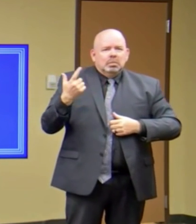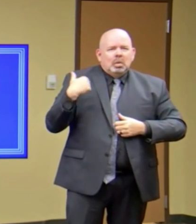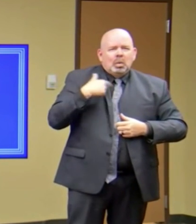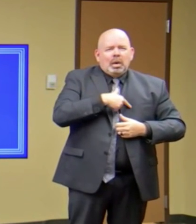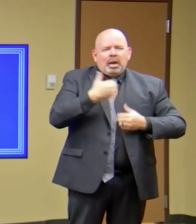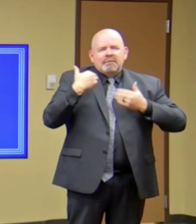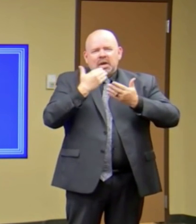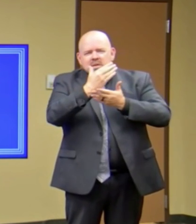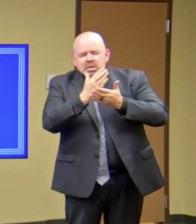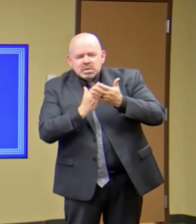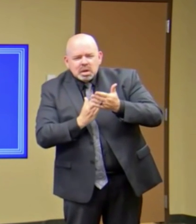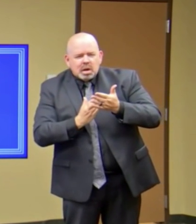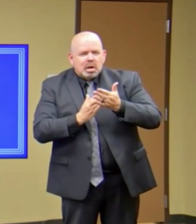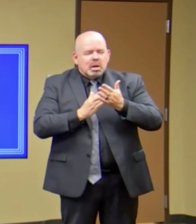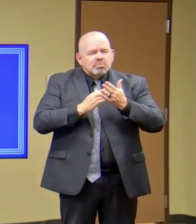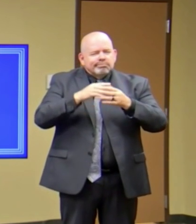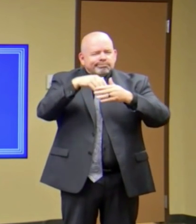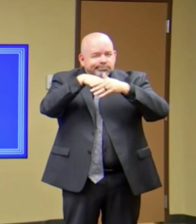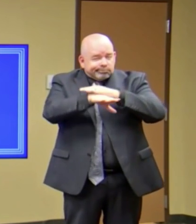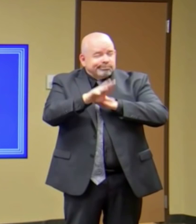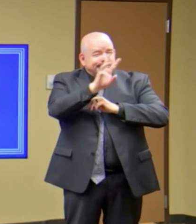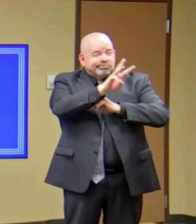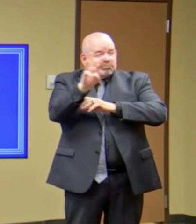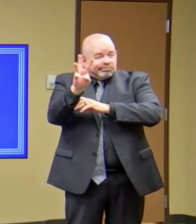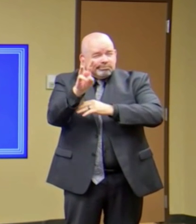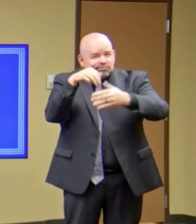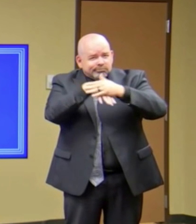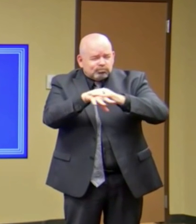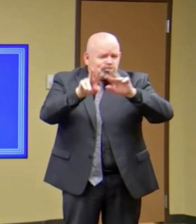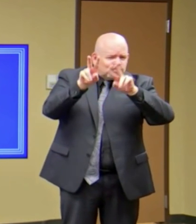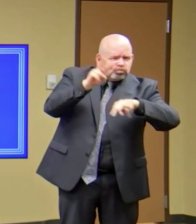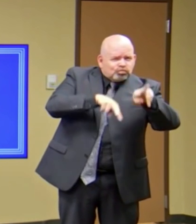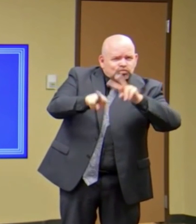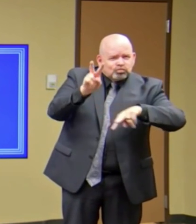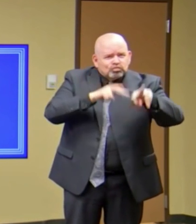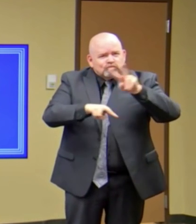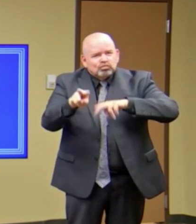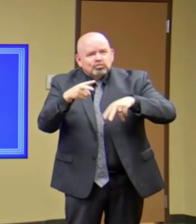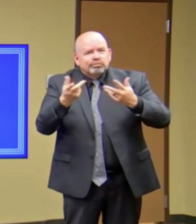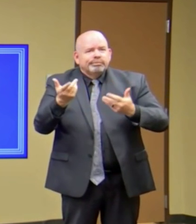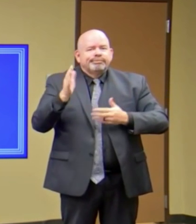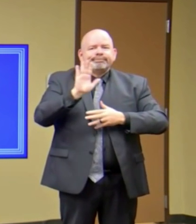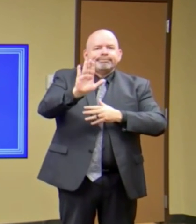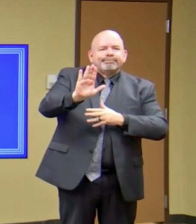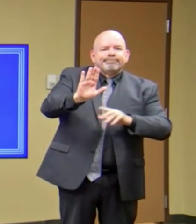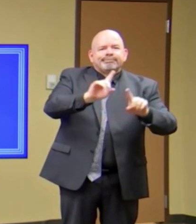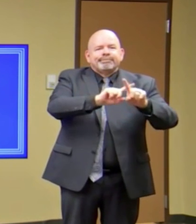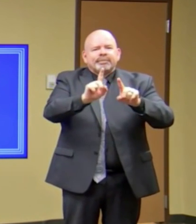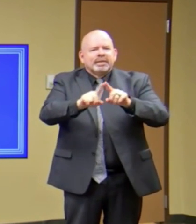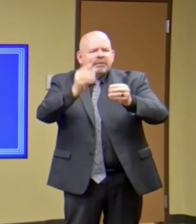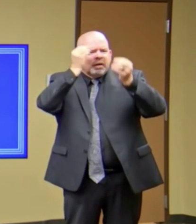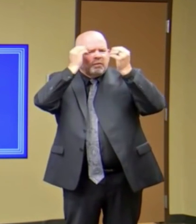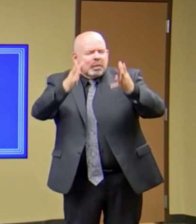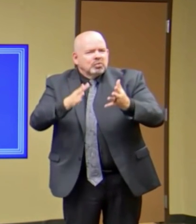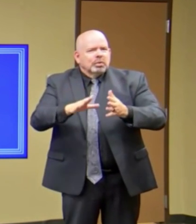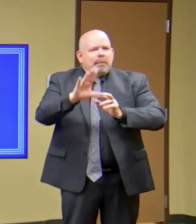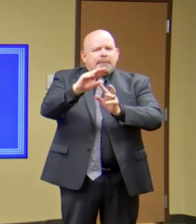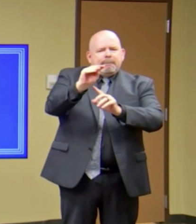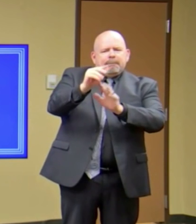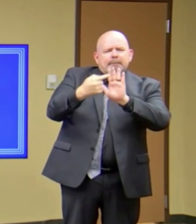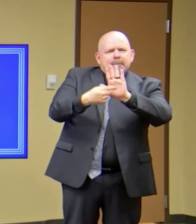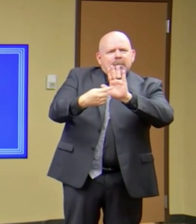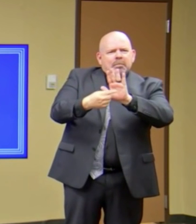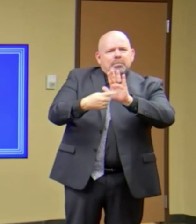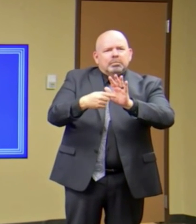Anchia, State Representative Rafael Anchia, who I think is at Rafael Anchia on the internet, pointed out